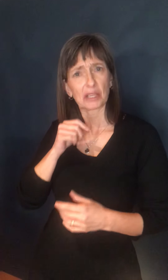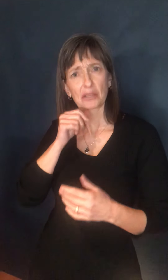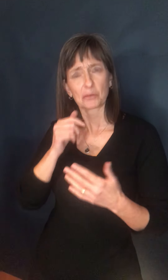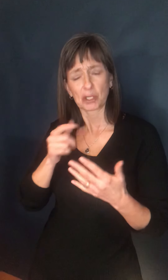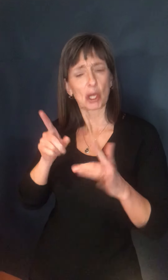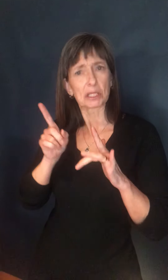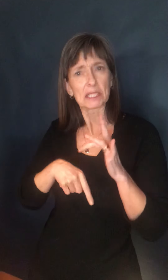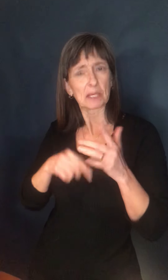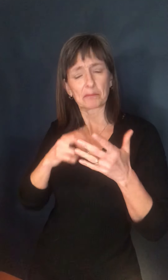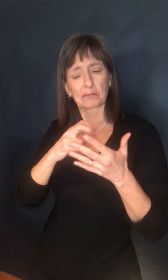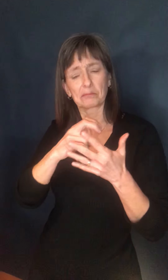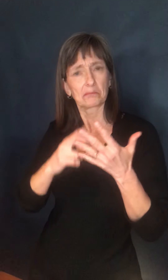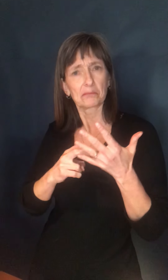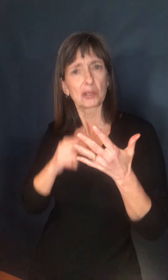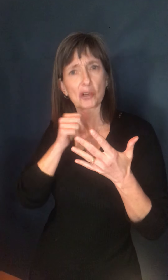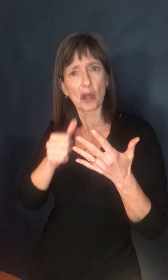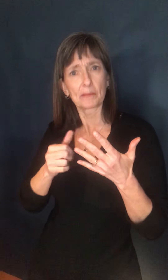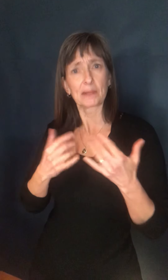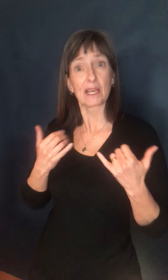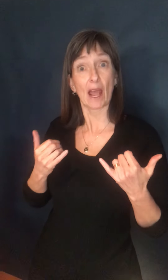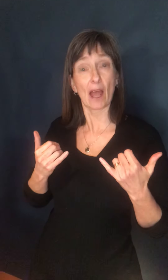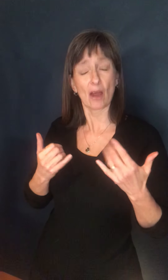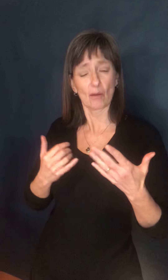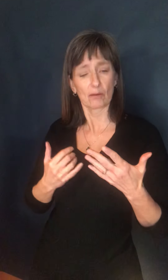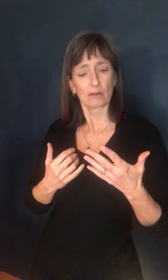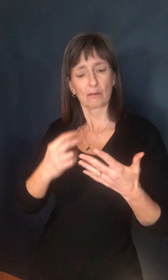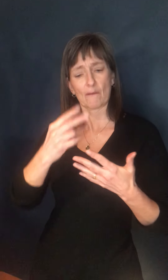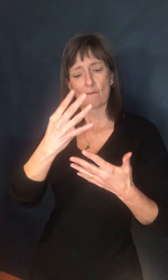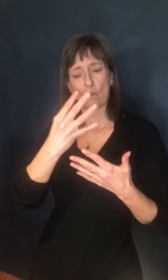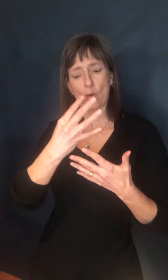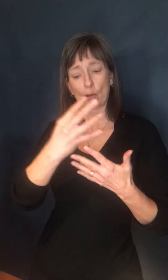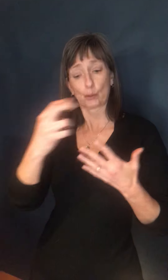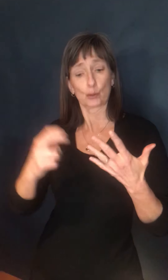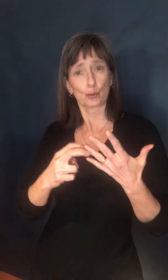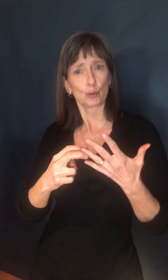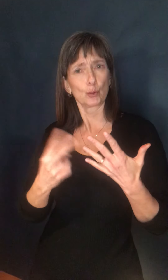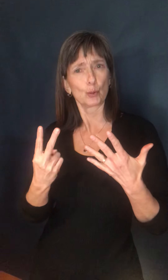through them. And now you've announced we're going from alert level four to two. So why does it change?